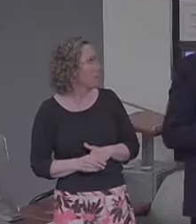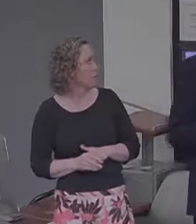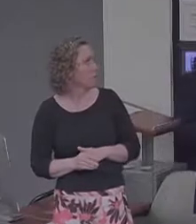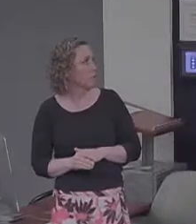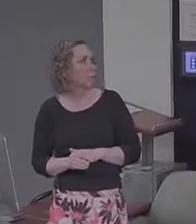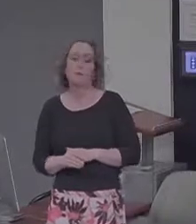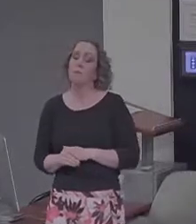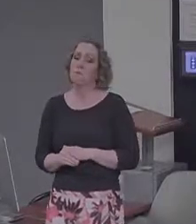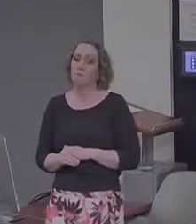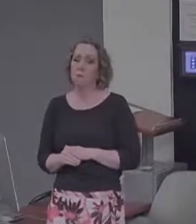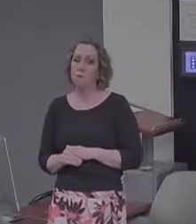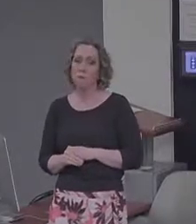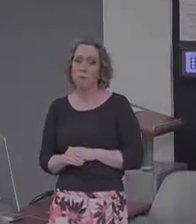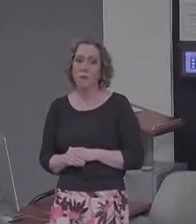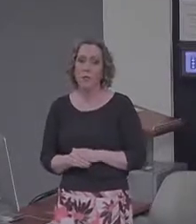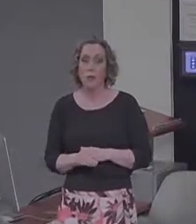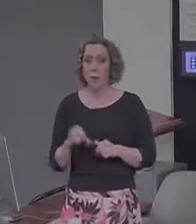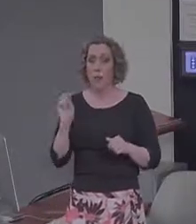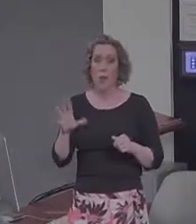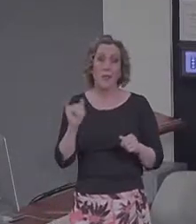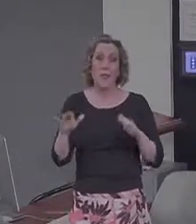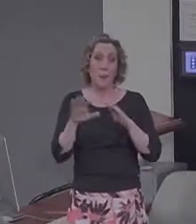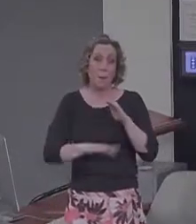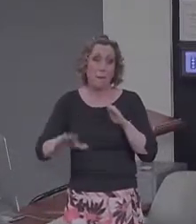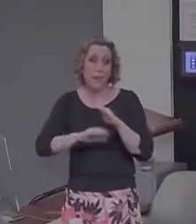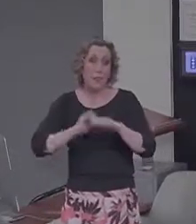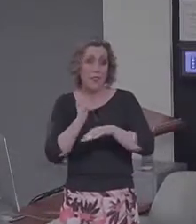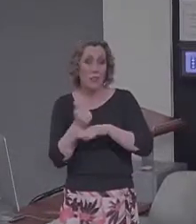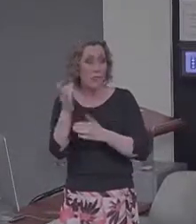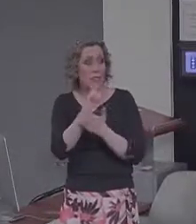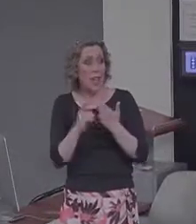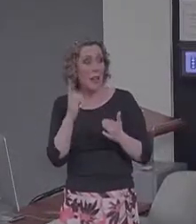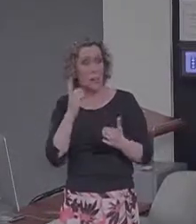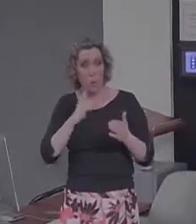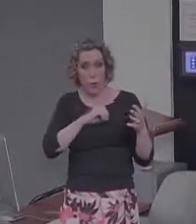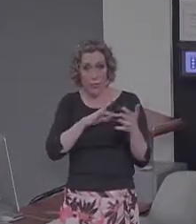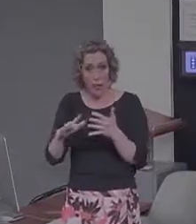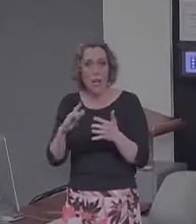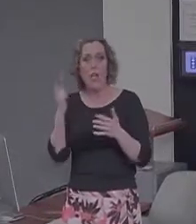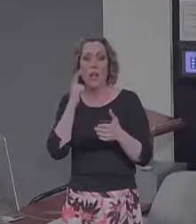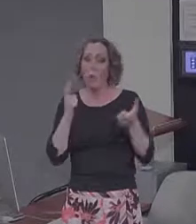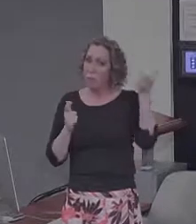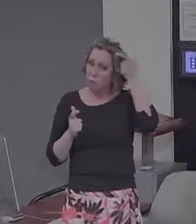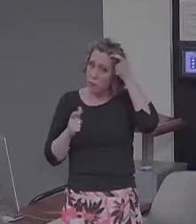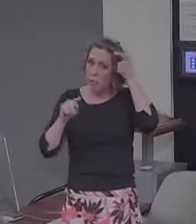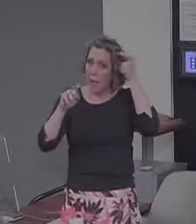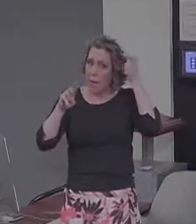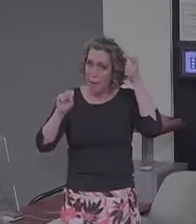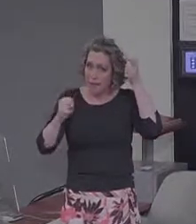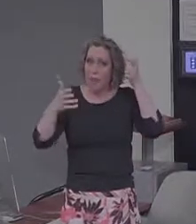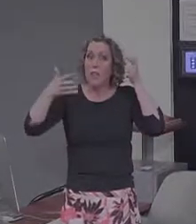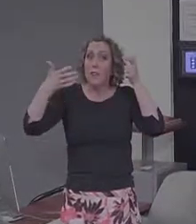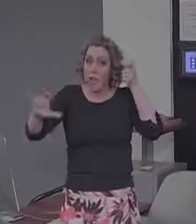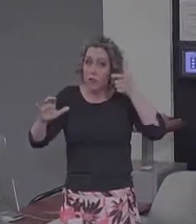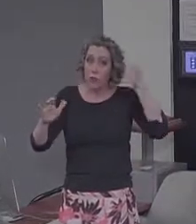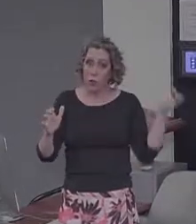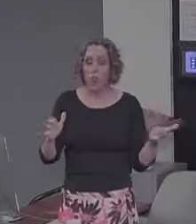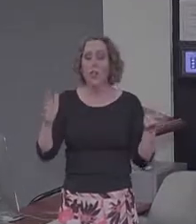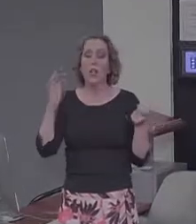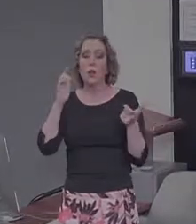So here's the study. The basic setup is that they're going to have TMS applied and then after the TMS, they're going to be given various